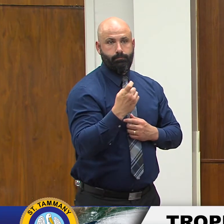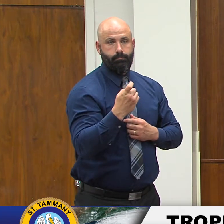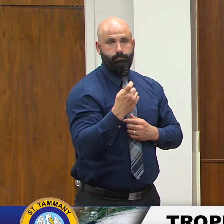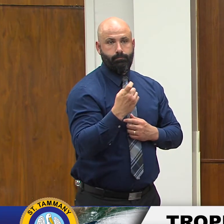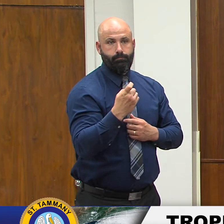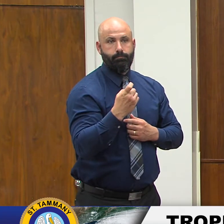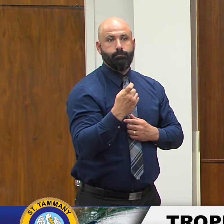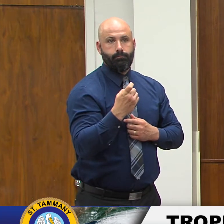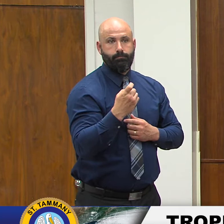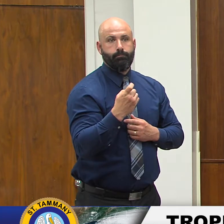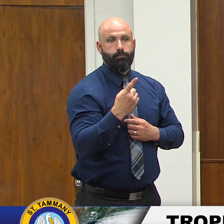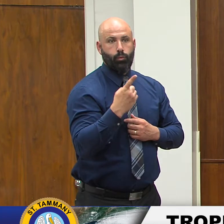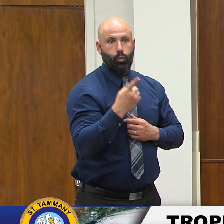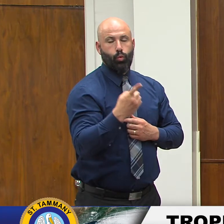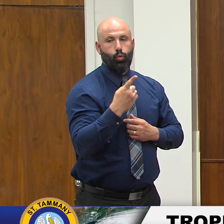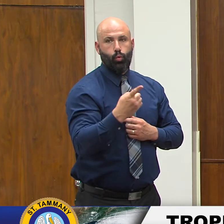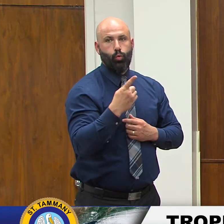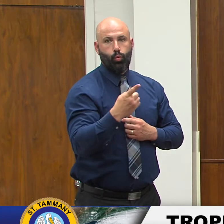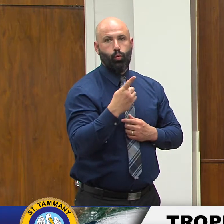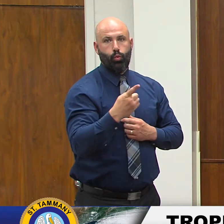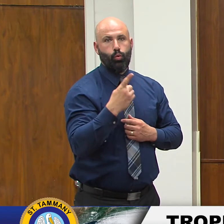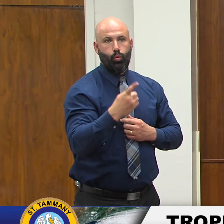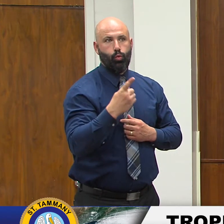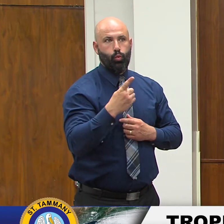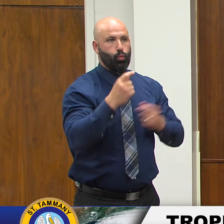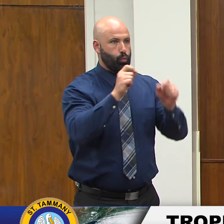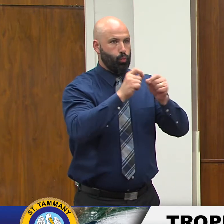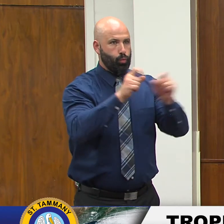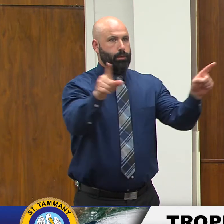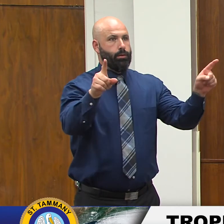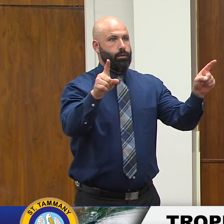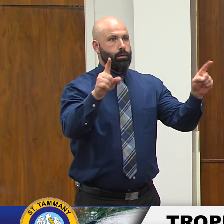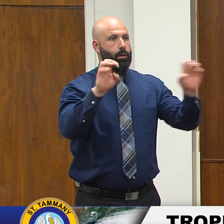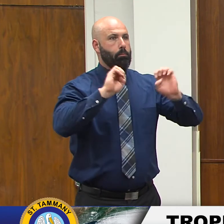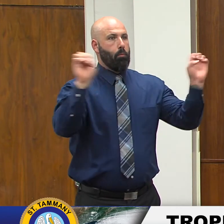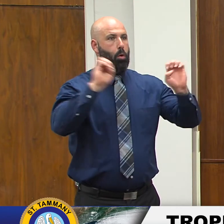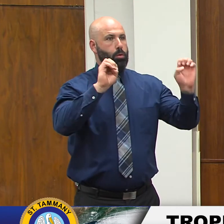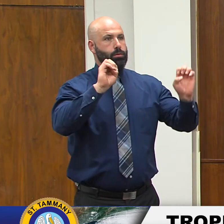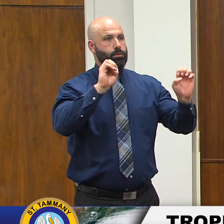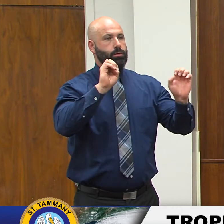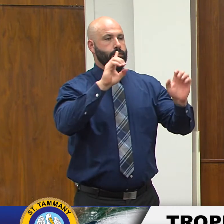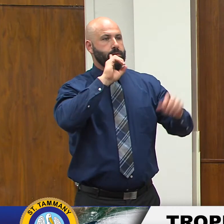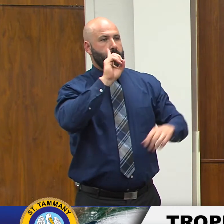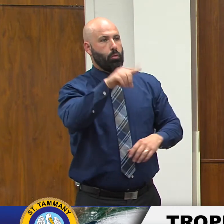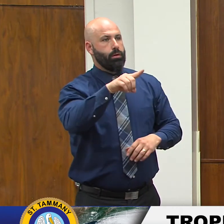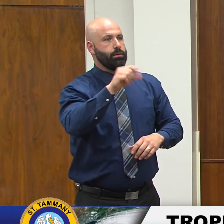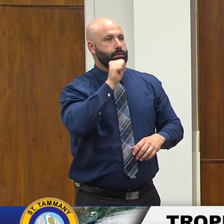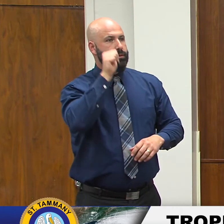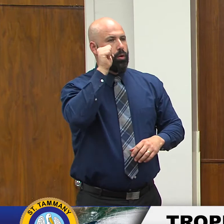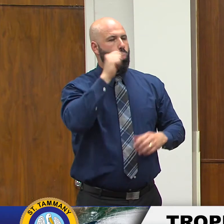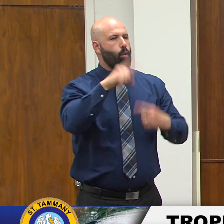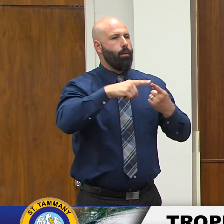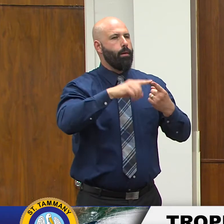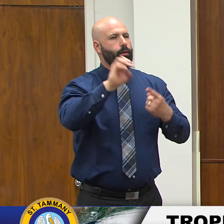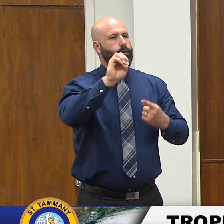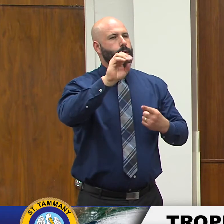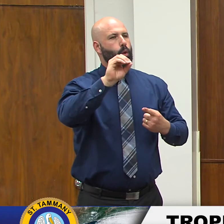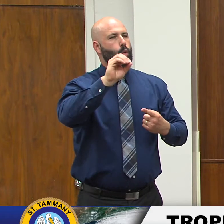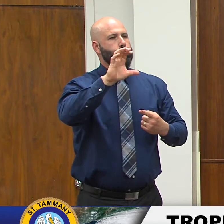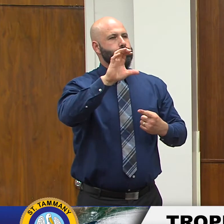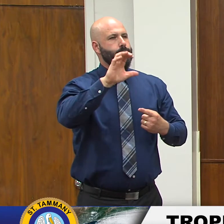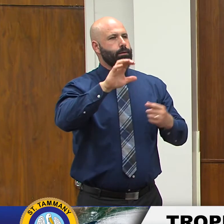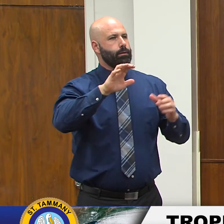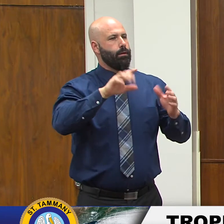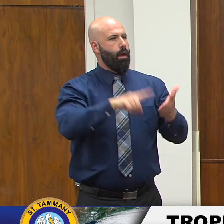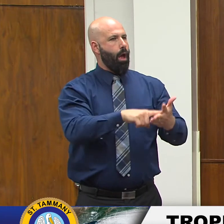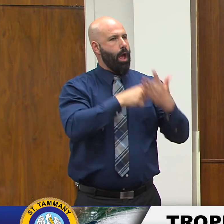you issued an emergency declaration yesterday and what about the eoc activation what's going to happen there is that going